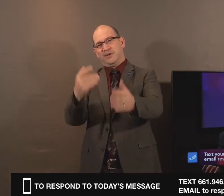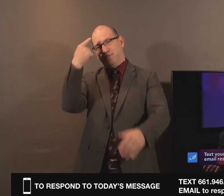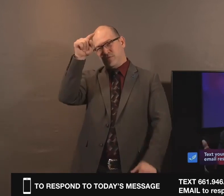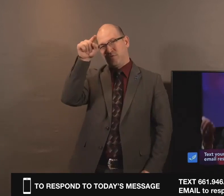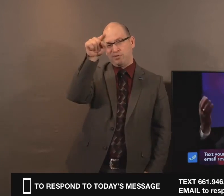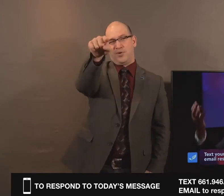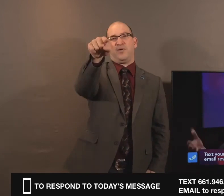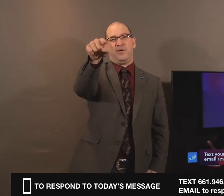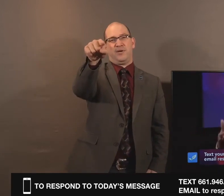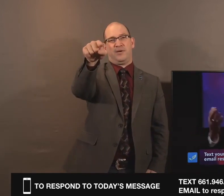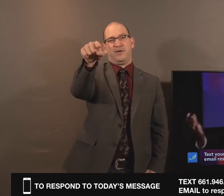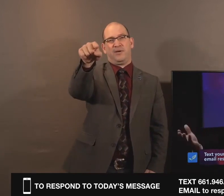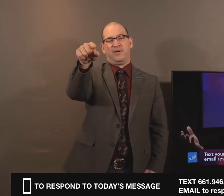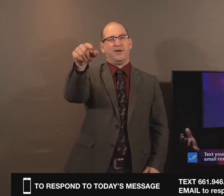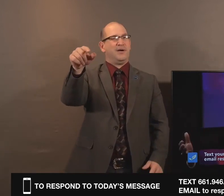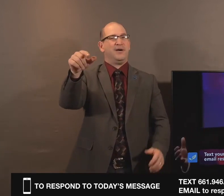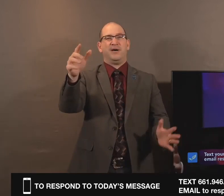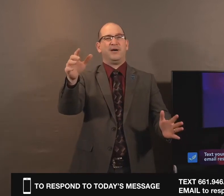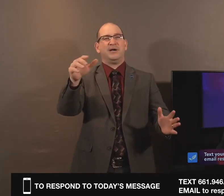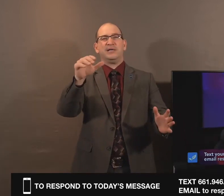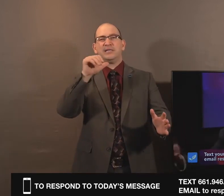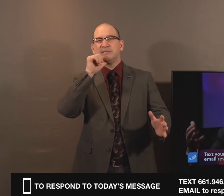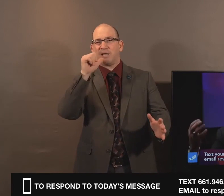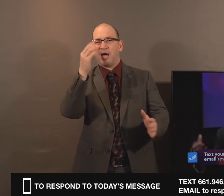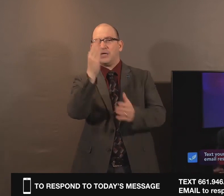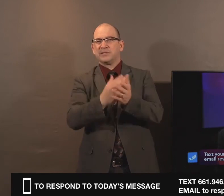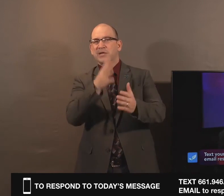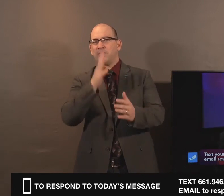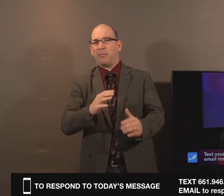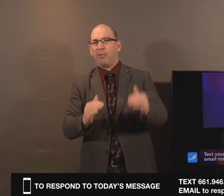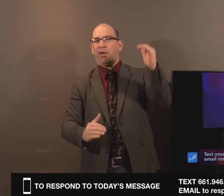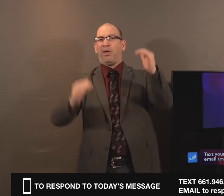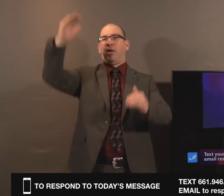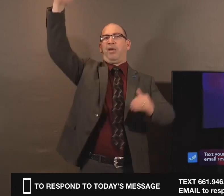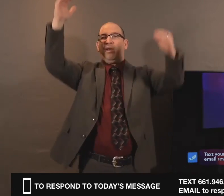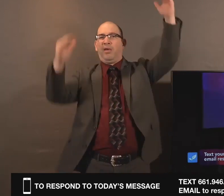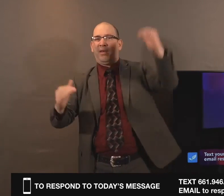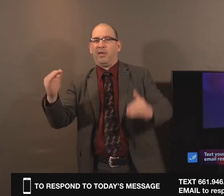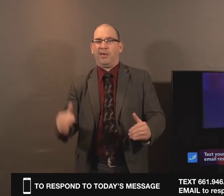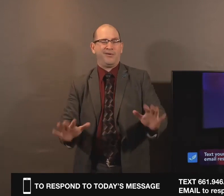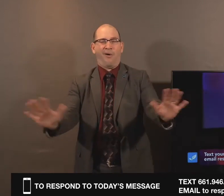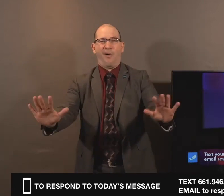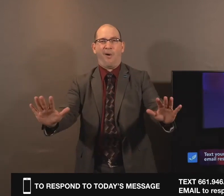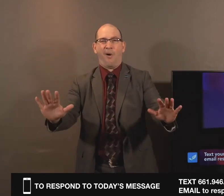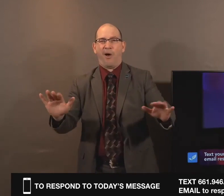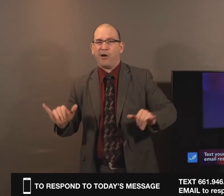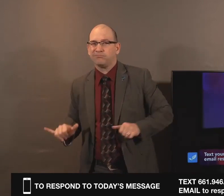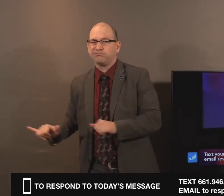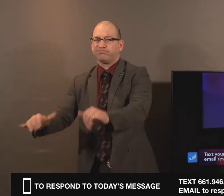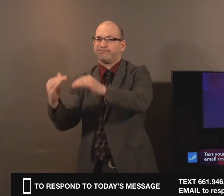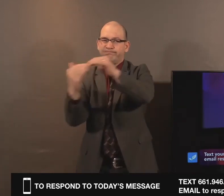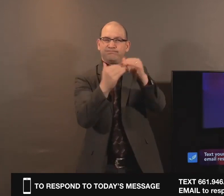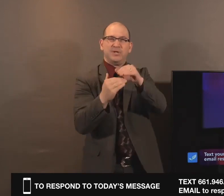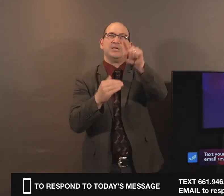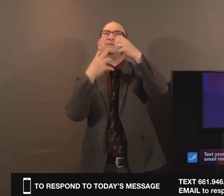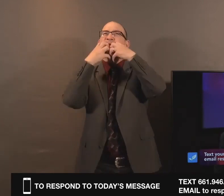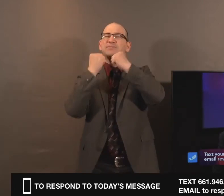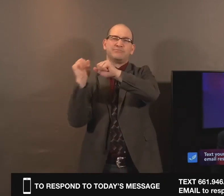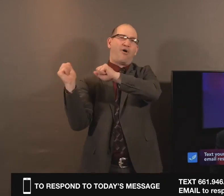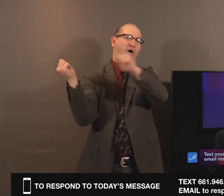There's no pecking order with God. Every one of you is precious in his sight. And God is still worthy of our